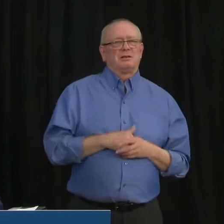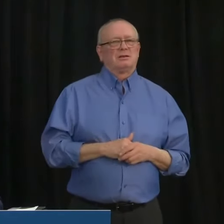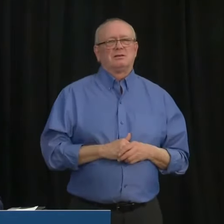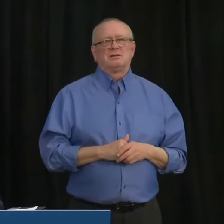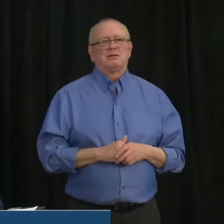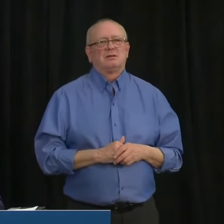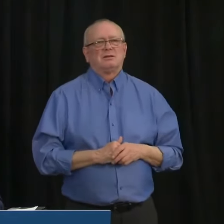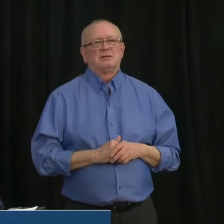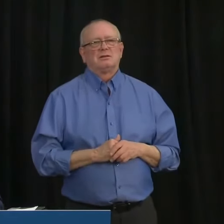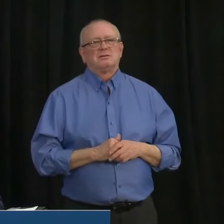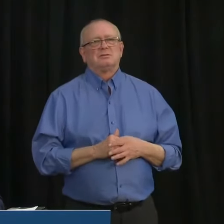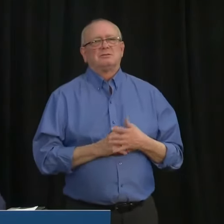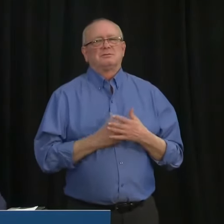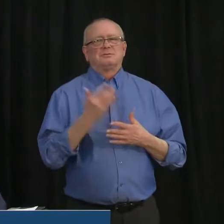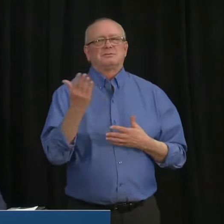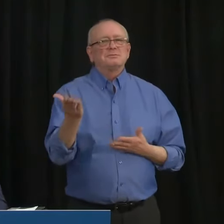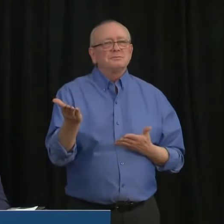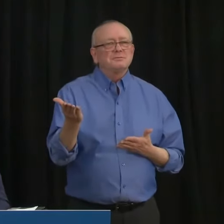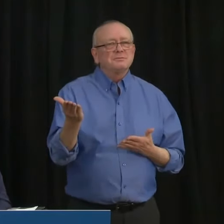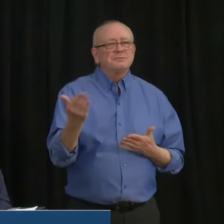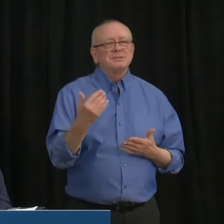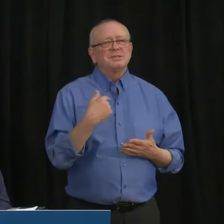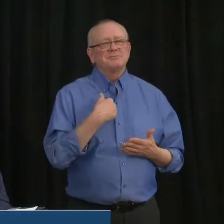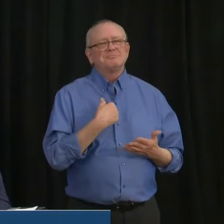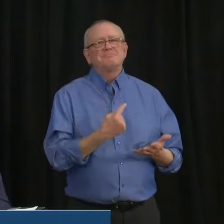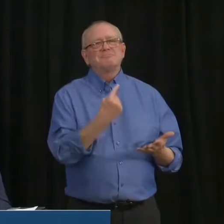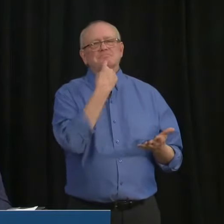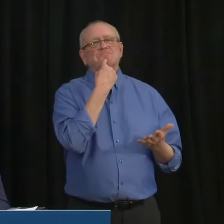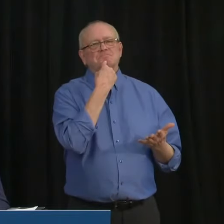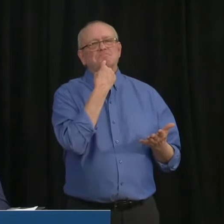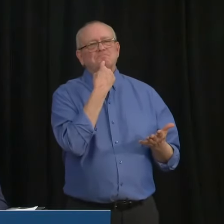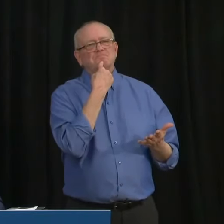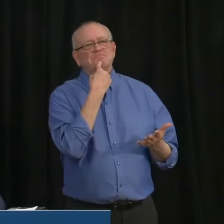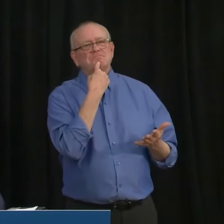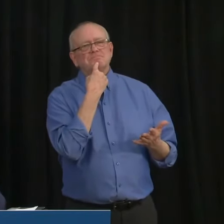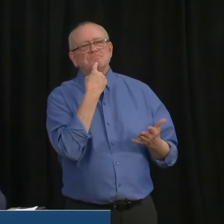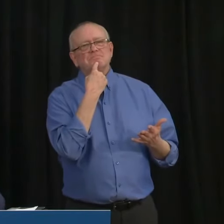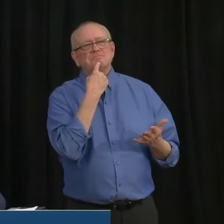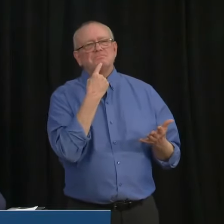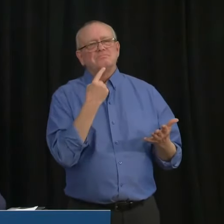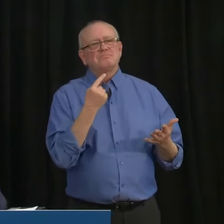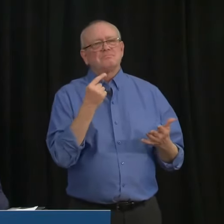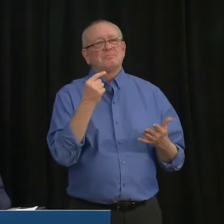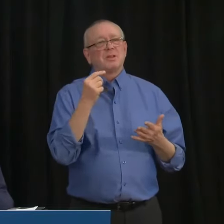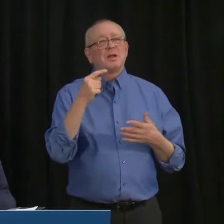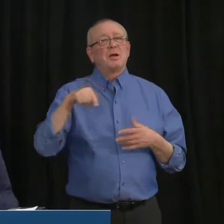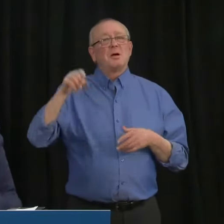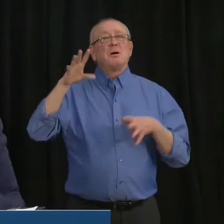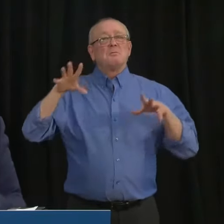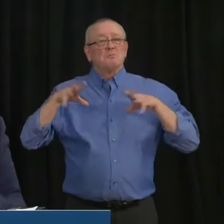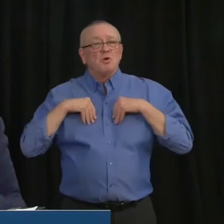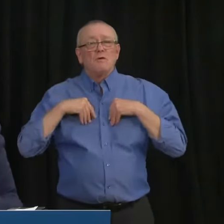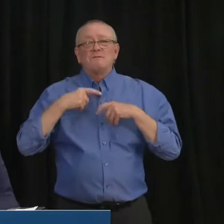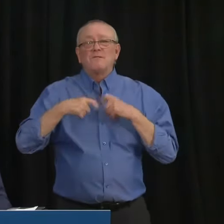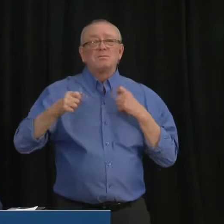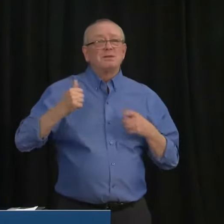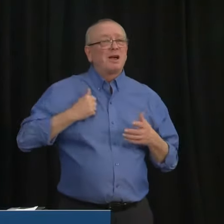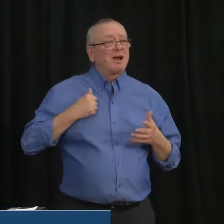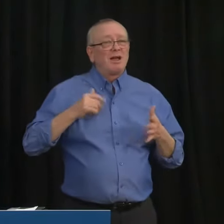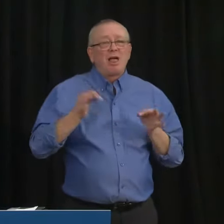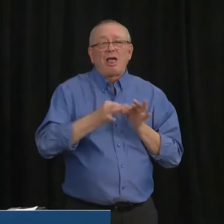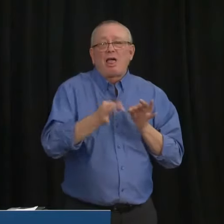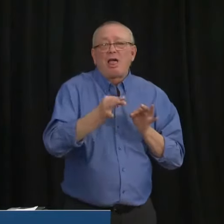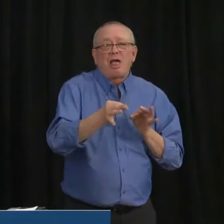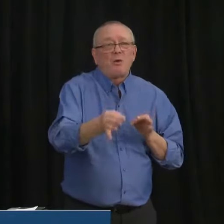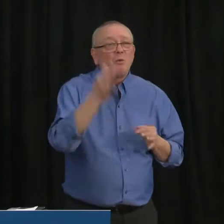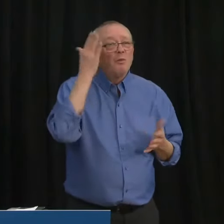And we are disappointed that there has not been more expeditious approval. I don't understand why we've not been able to meet the